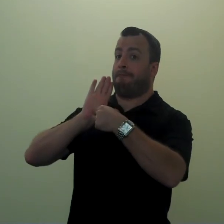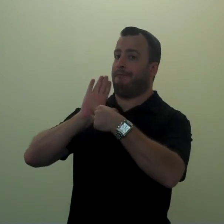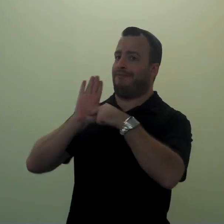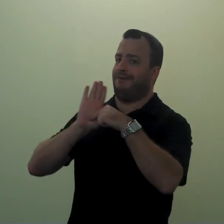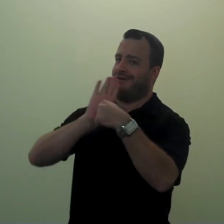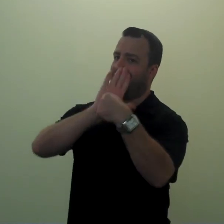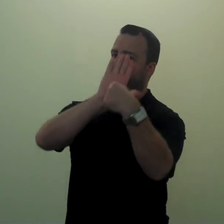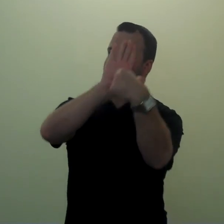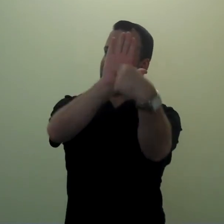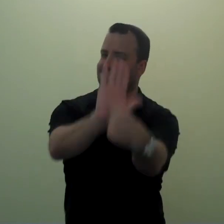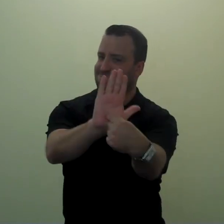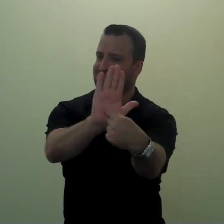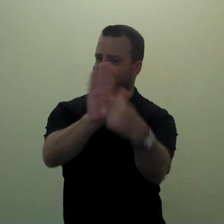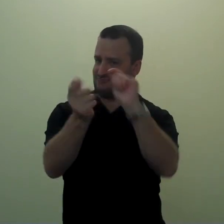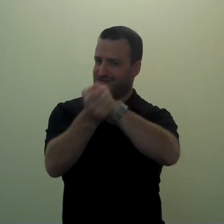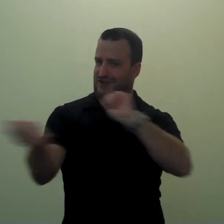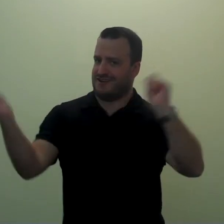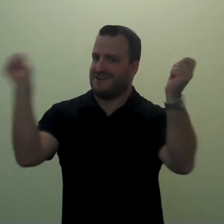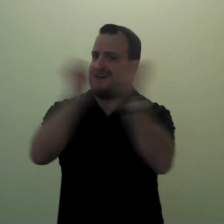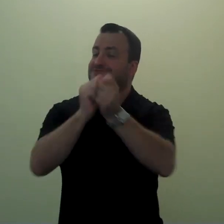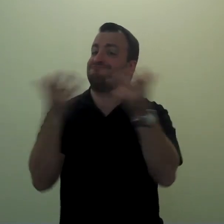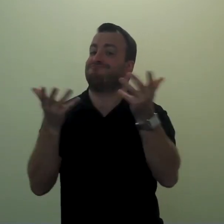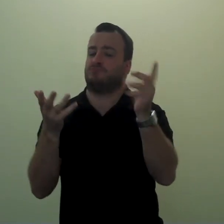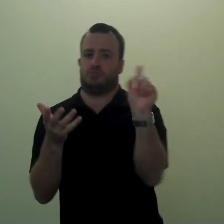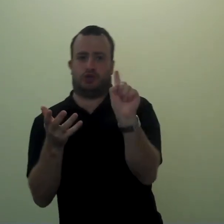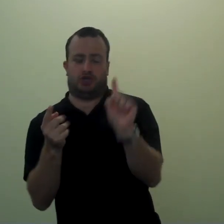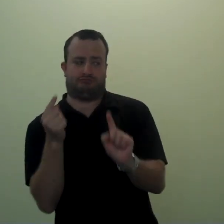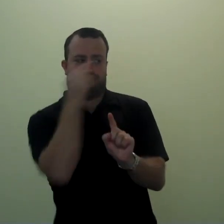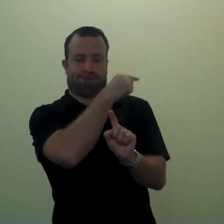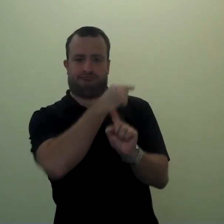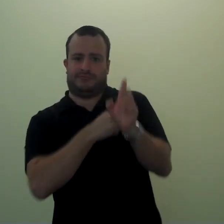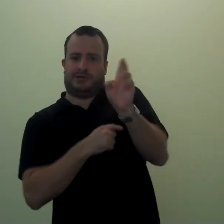will be unveiled, as well as History Hall.